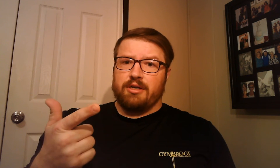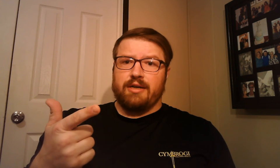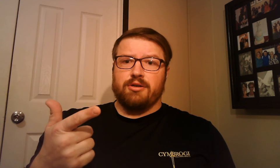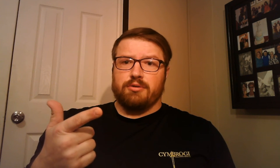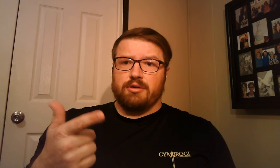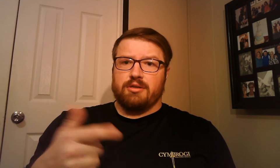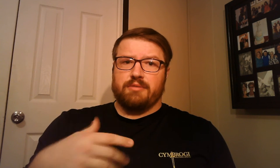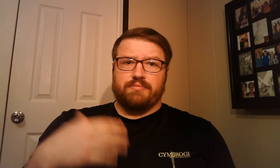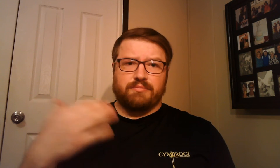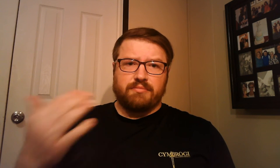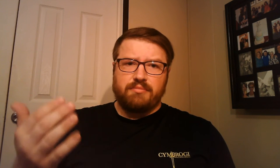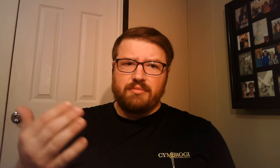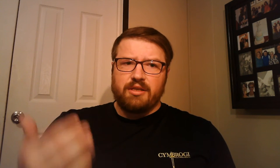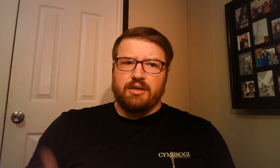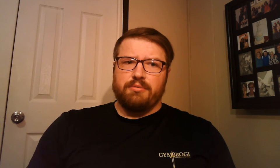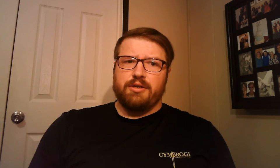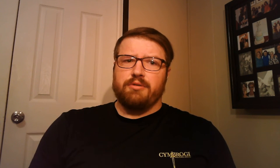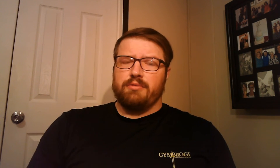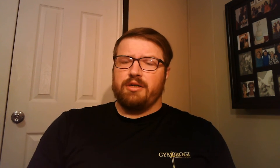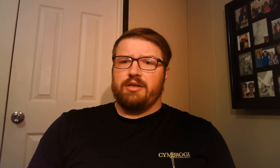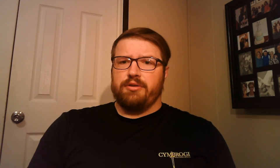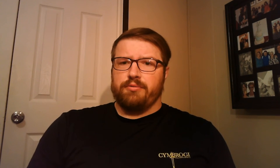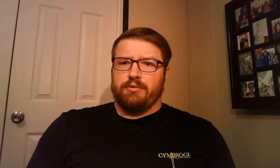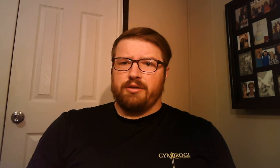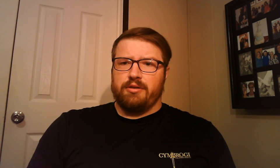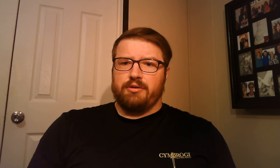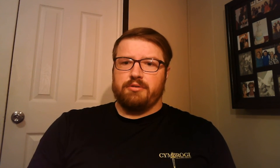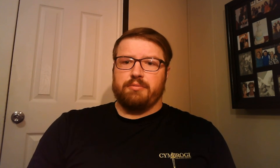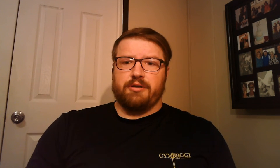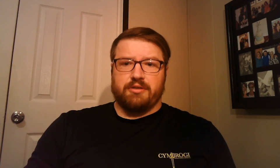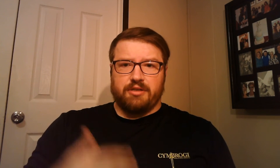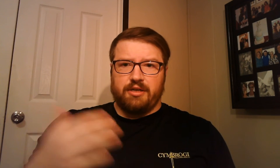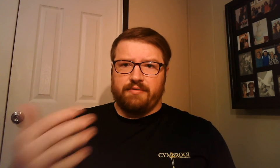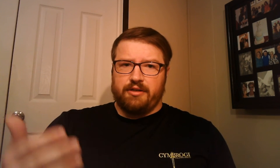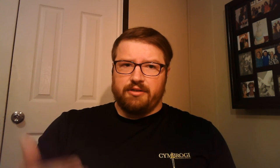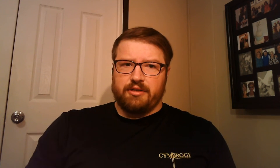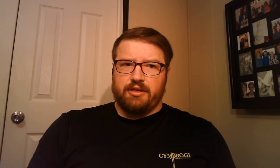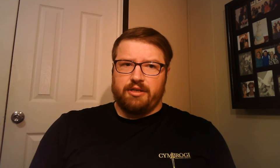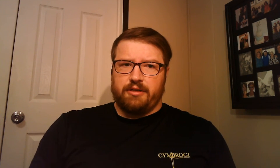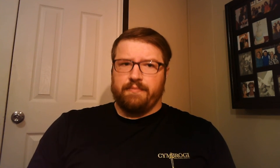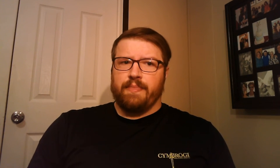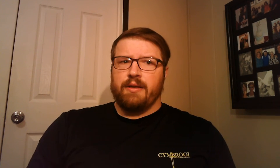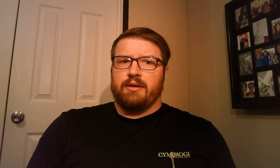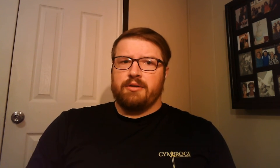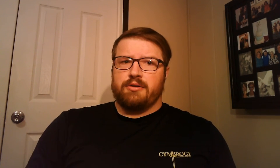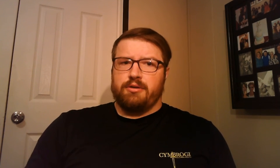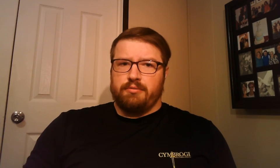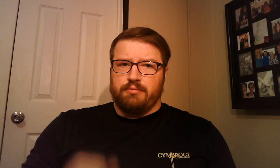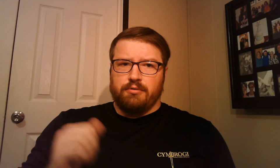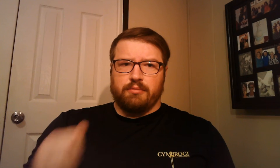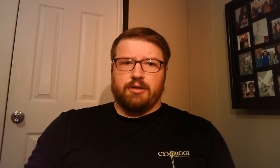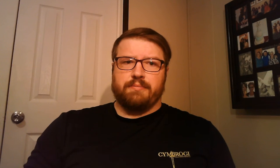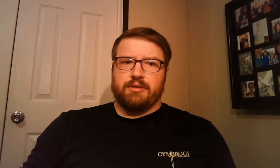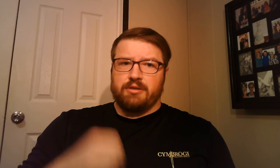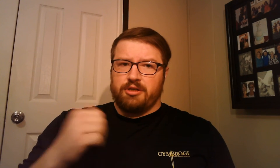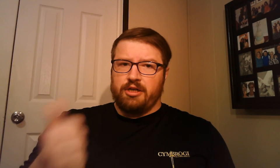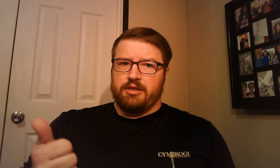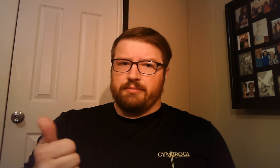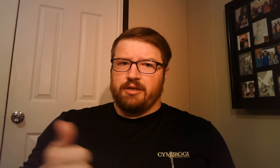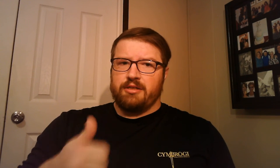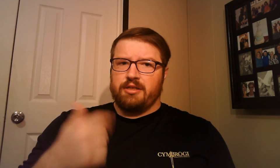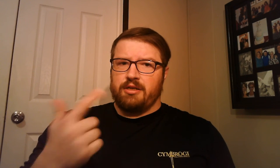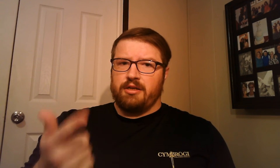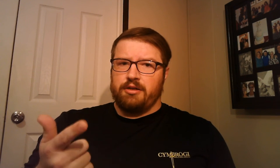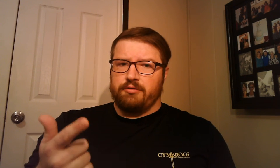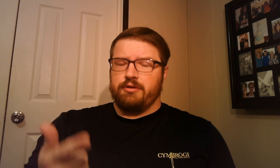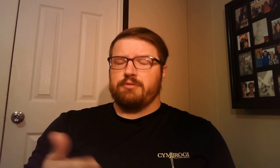dangerous and we don't want either one of those because safety is key. So warm-ups, change mindset, increase